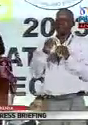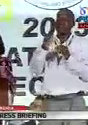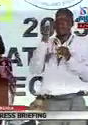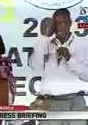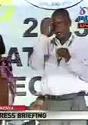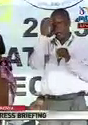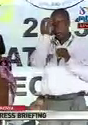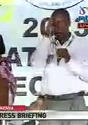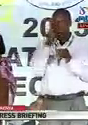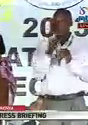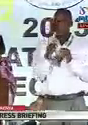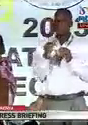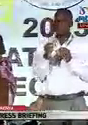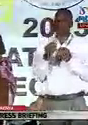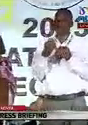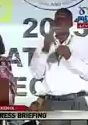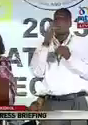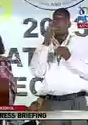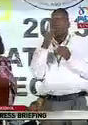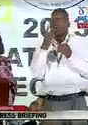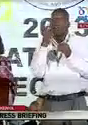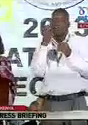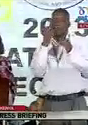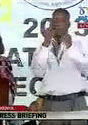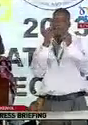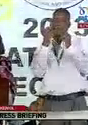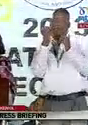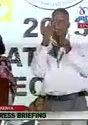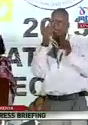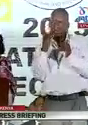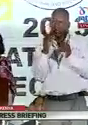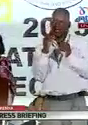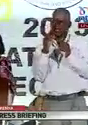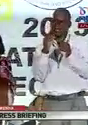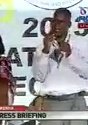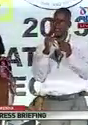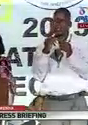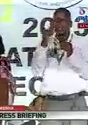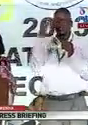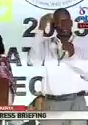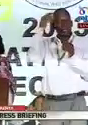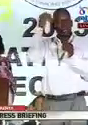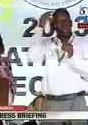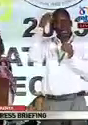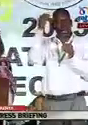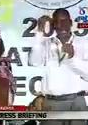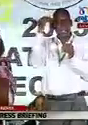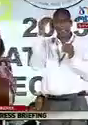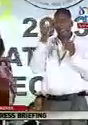Martha Karua, 113, Muhammad Dida,